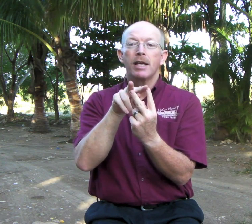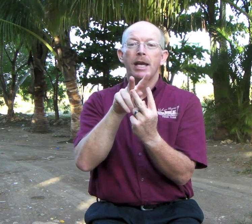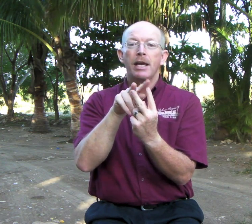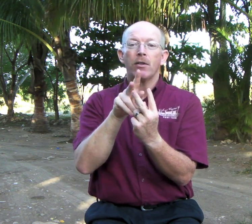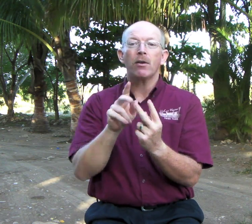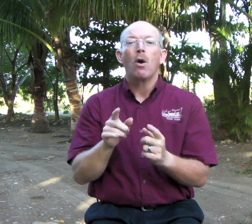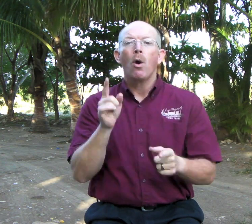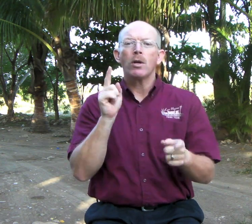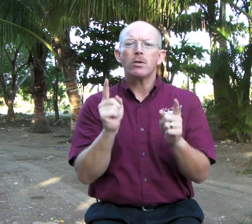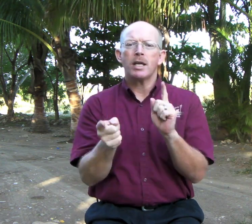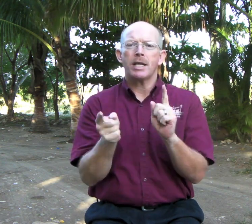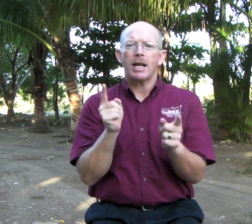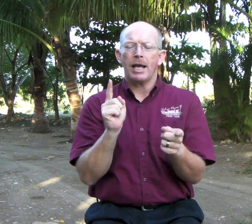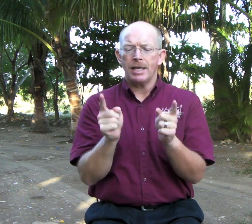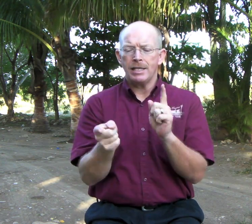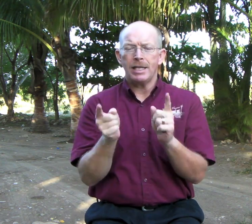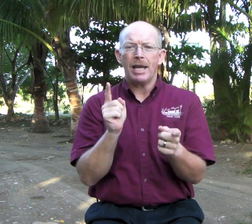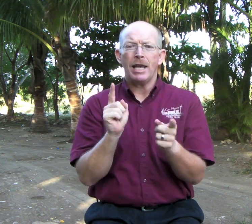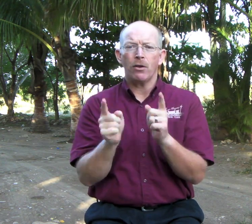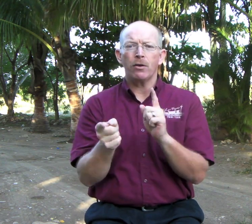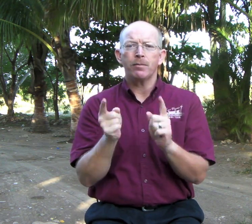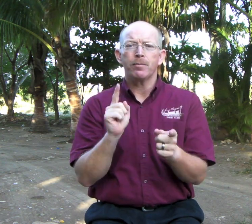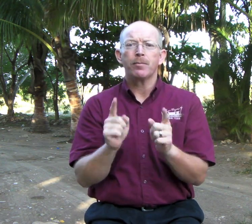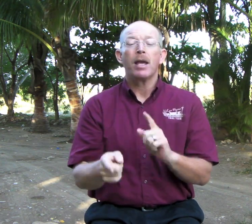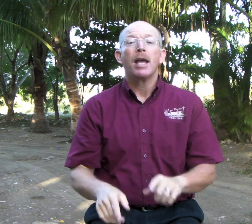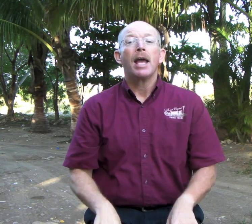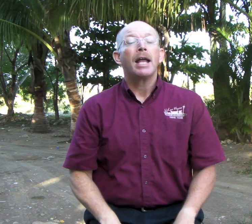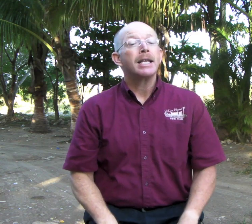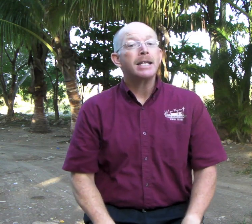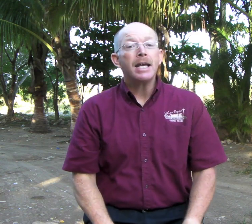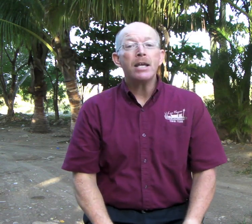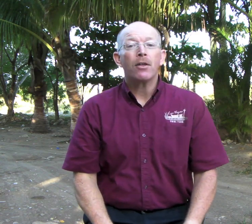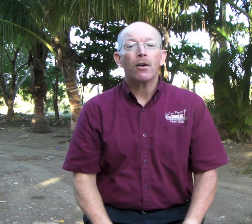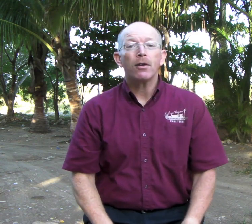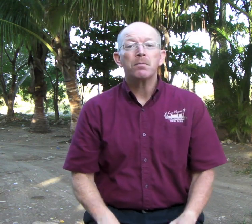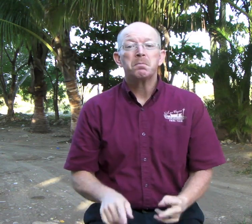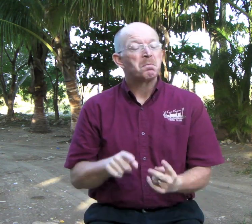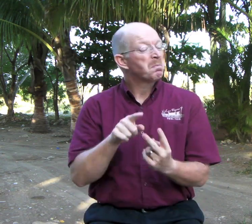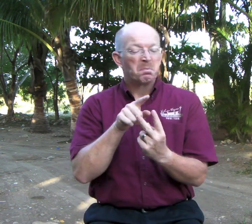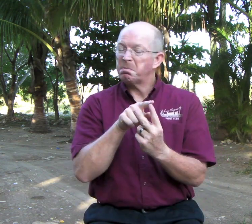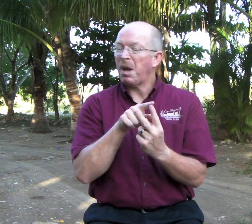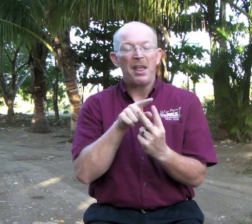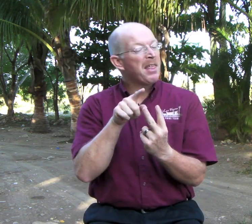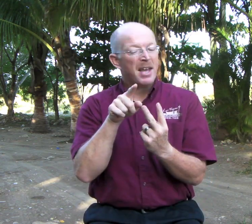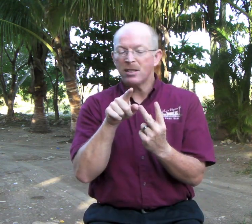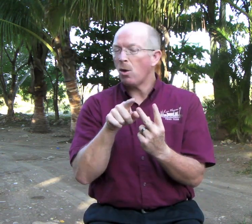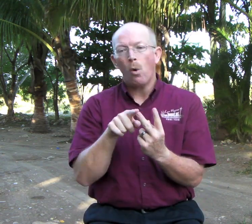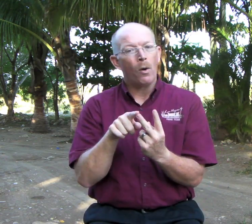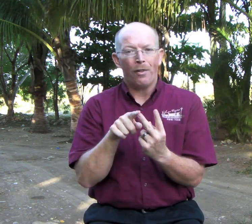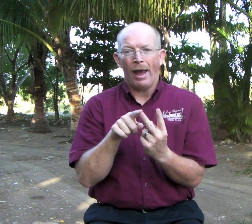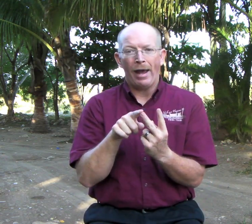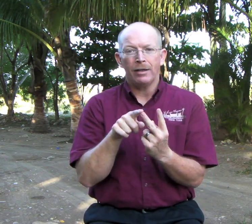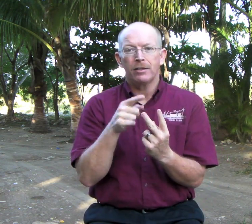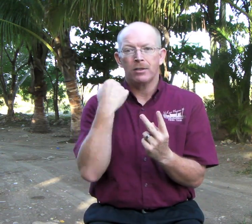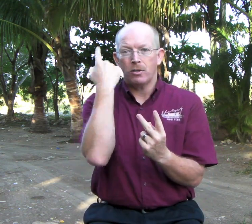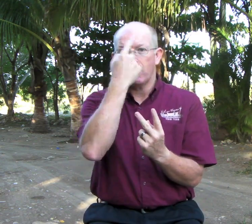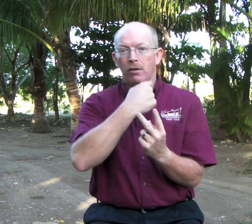Either. Or you'll see it done like this. Either. Neither. Not this or that. So your